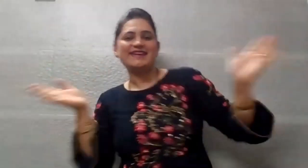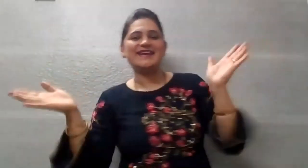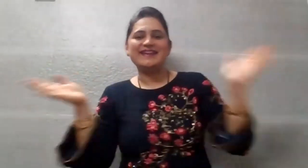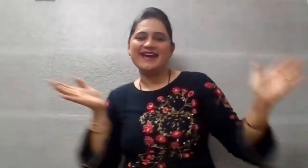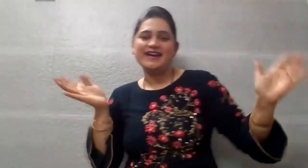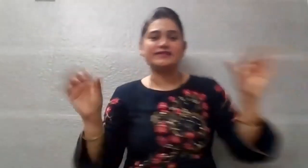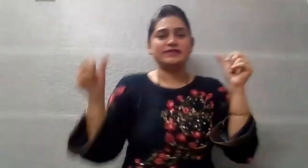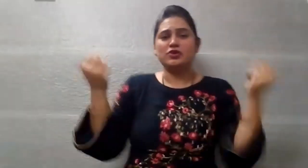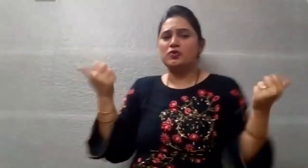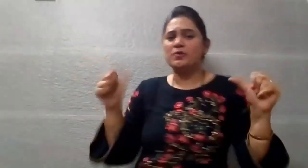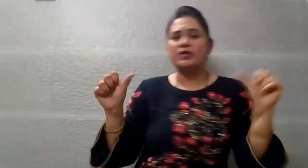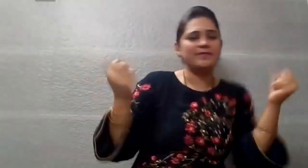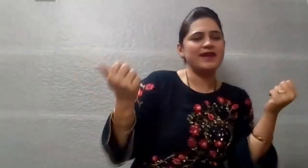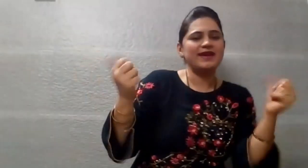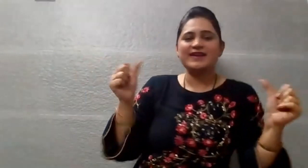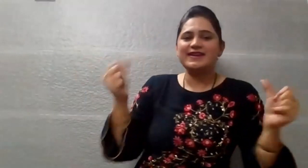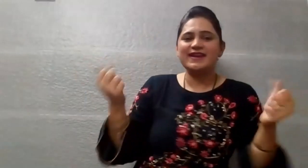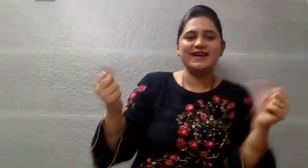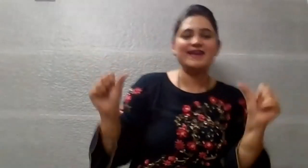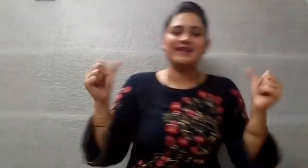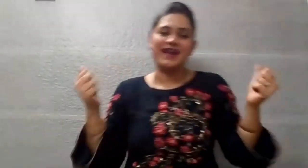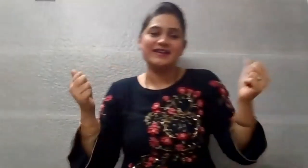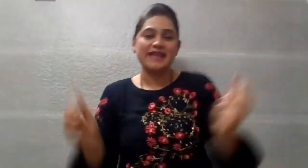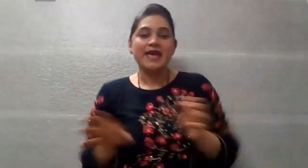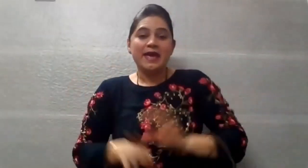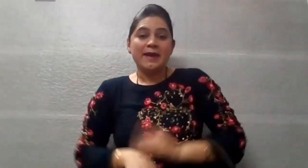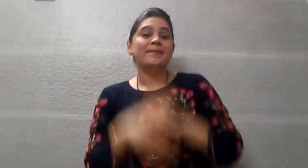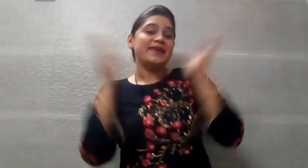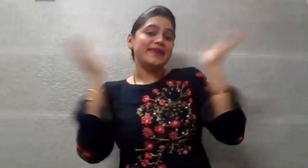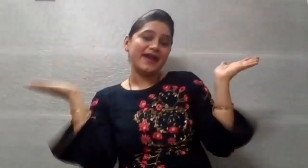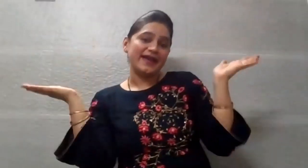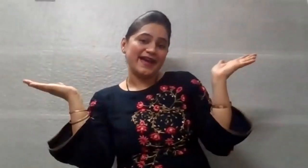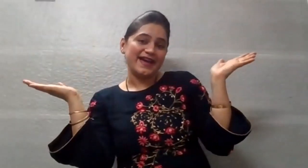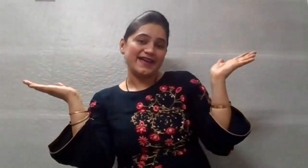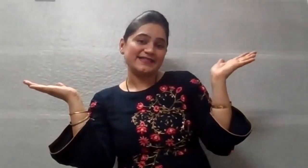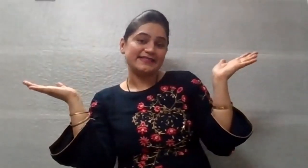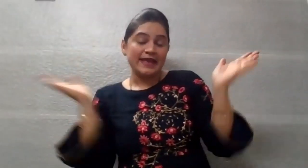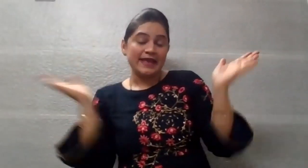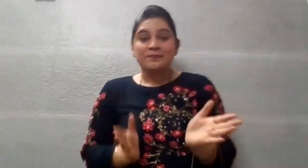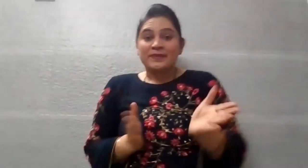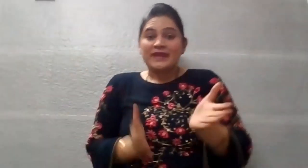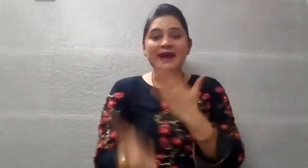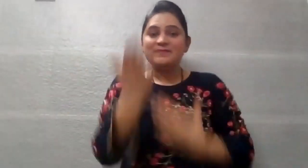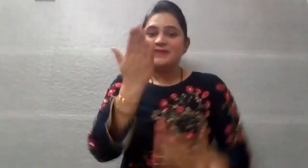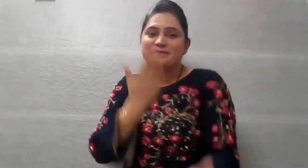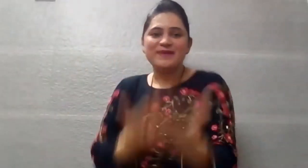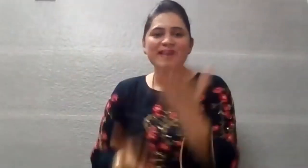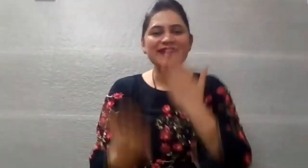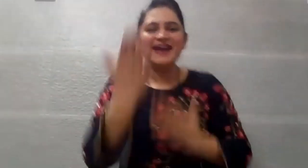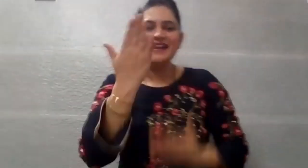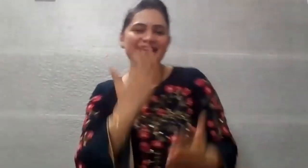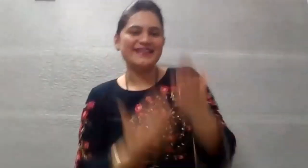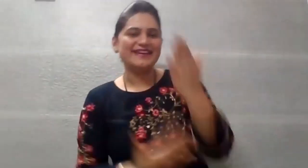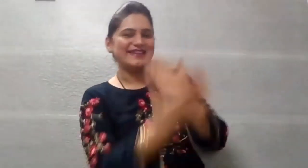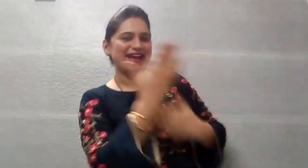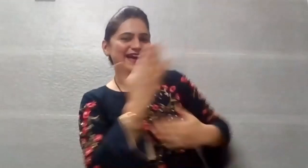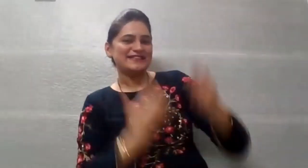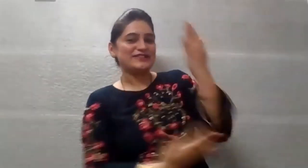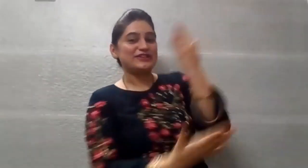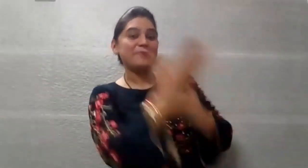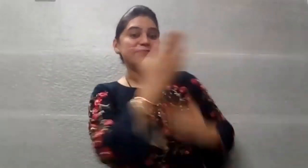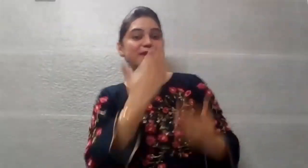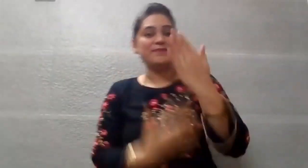Bananananas. No more Bananananas. Bananas. Yum-yum Bananananas.